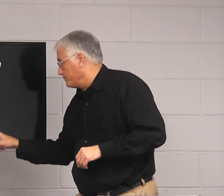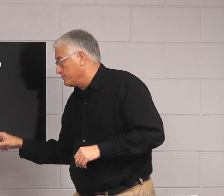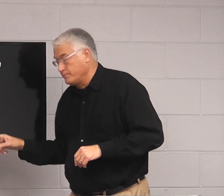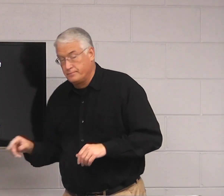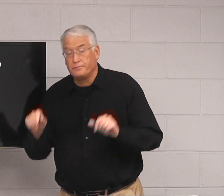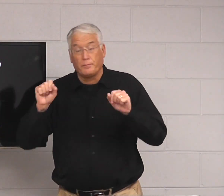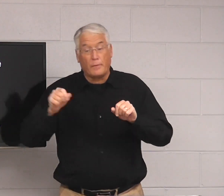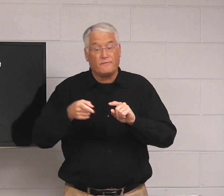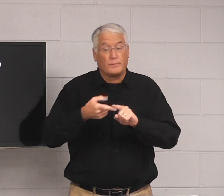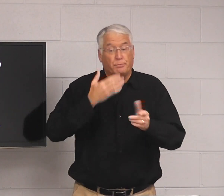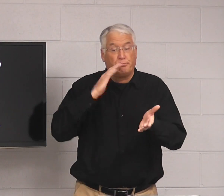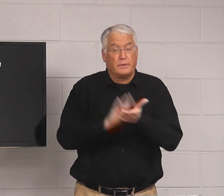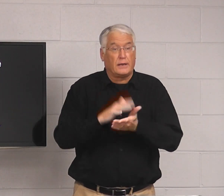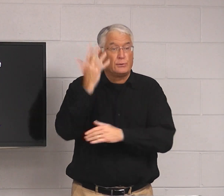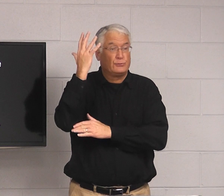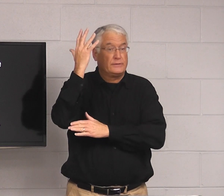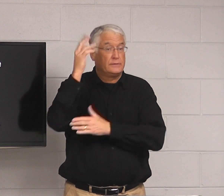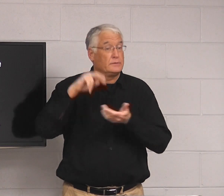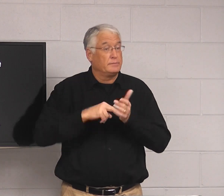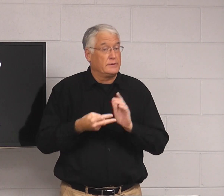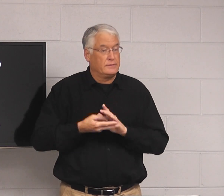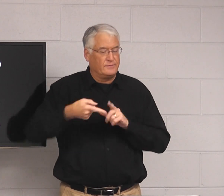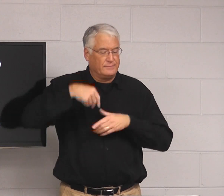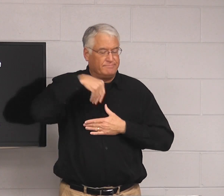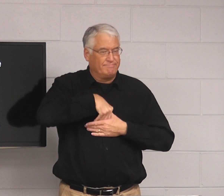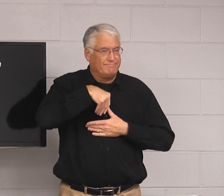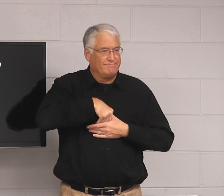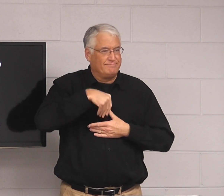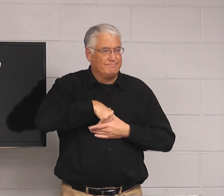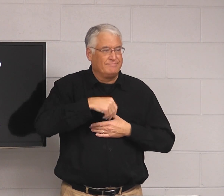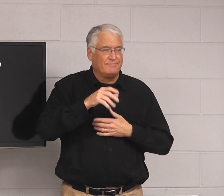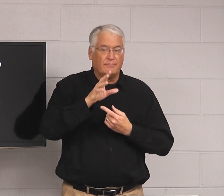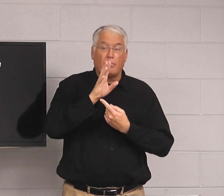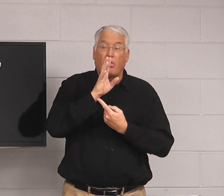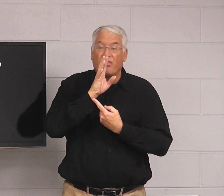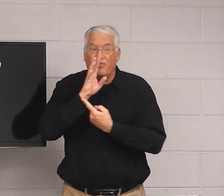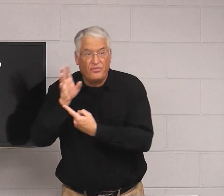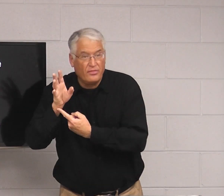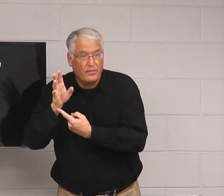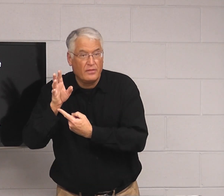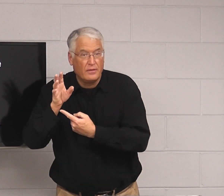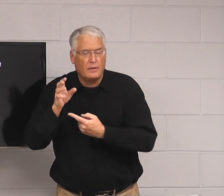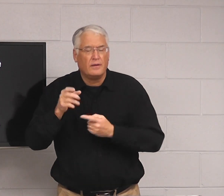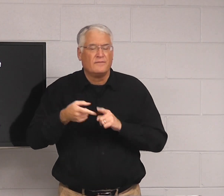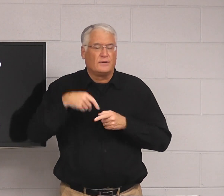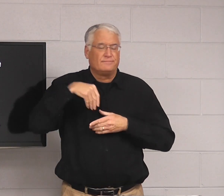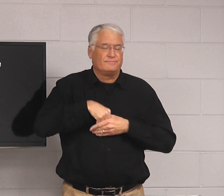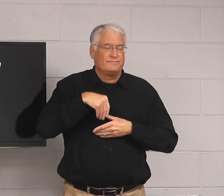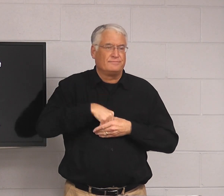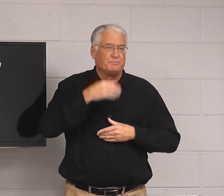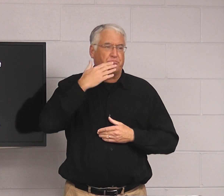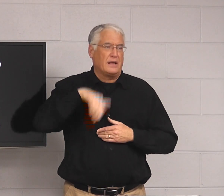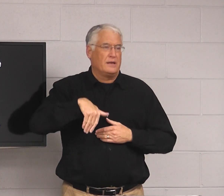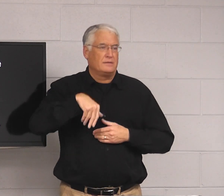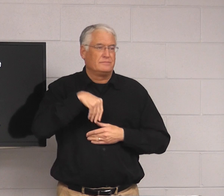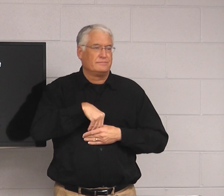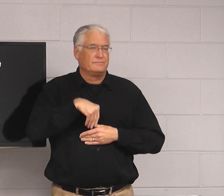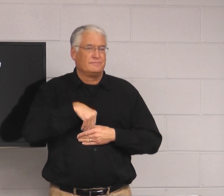number four, it comes from a bad tree. That means it's coming from inside you and your heart is